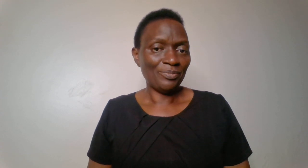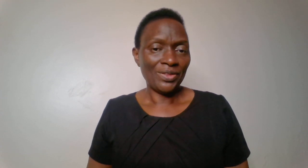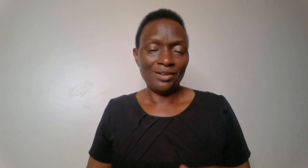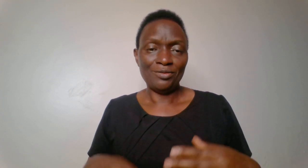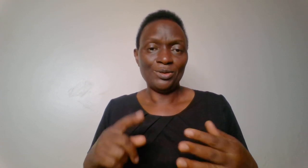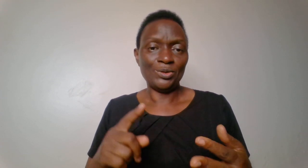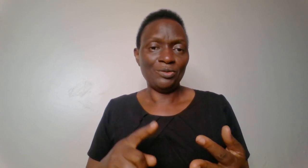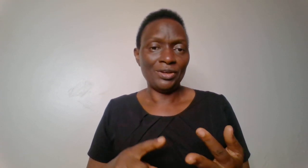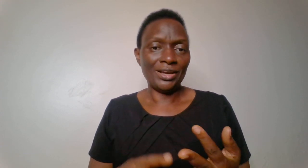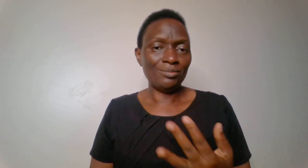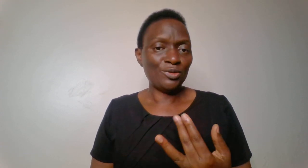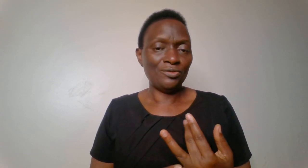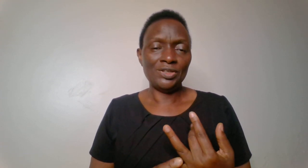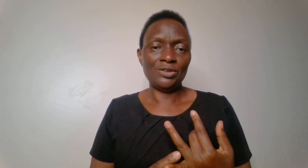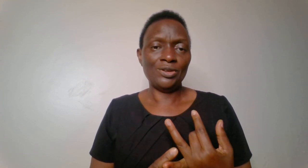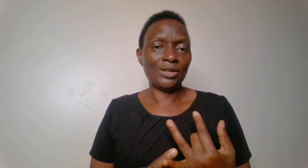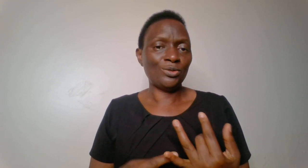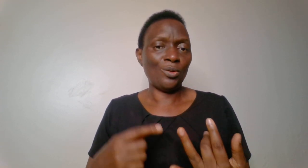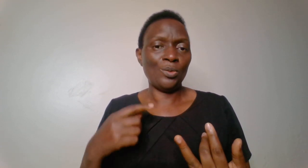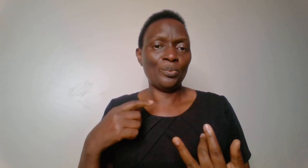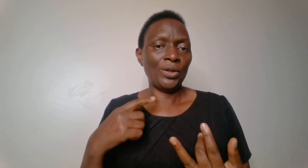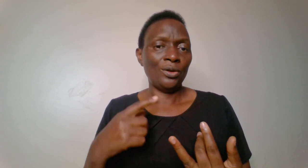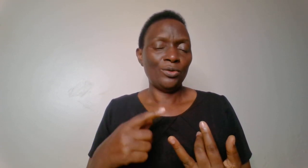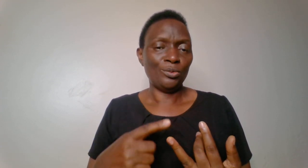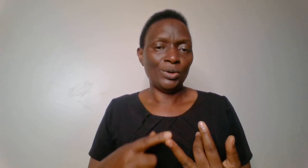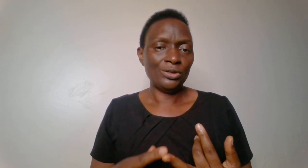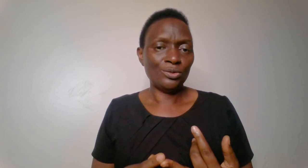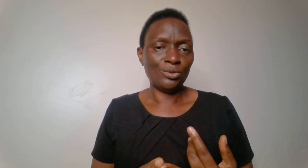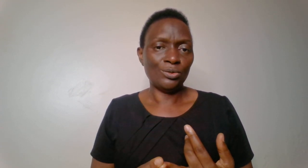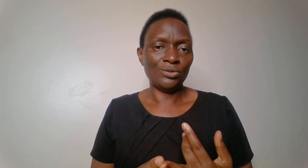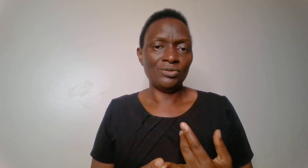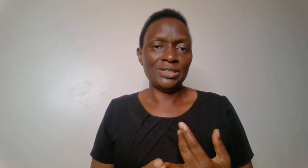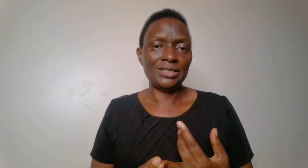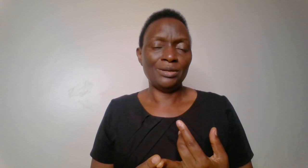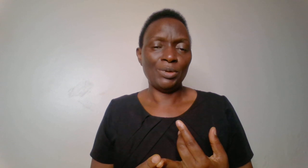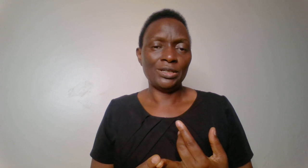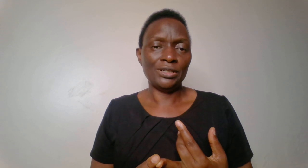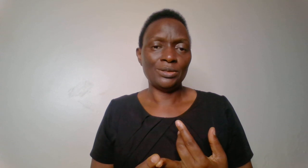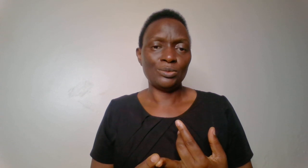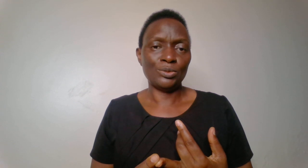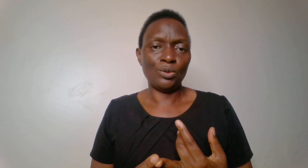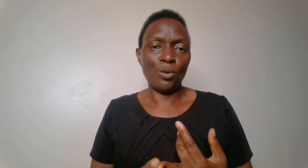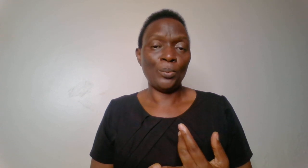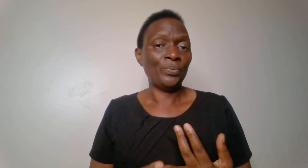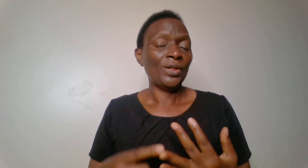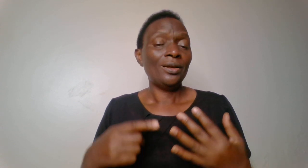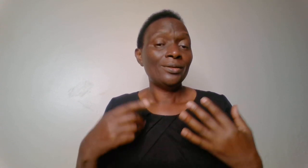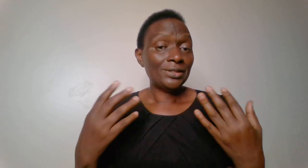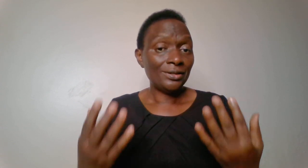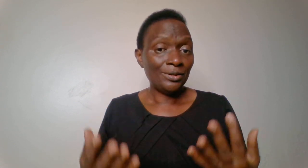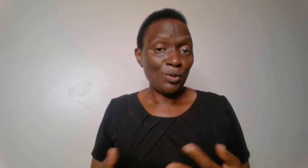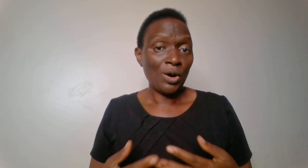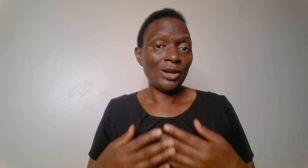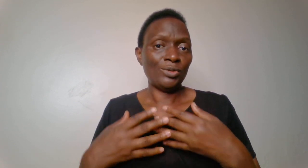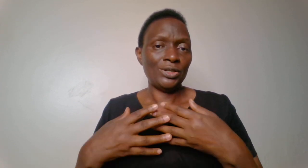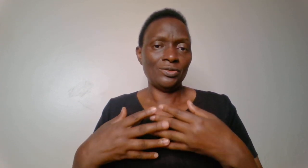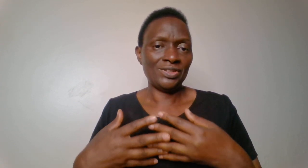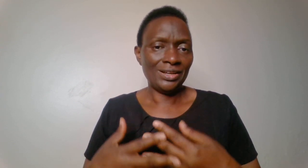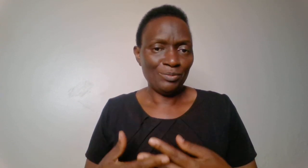If he came to visit you at home, you went to visit him at his home, tell him you can't wait to see him